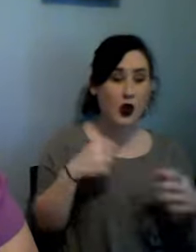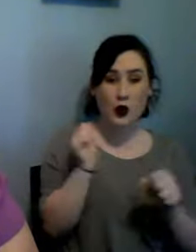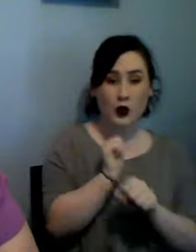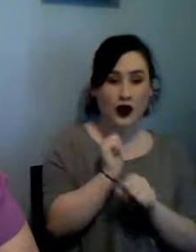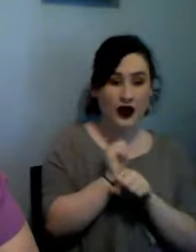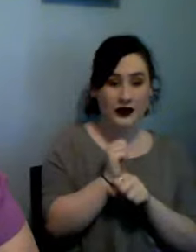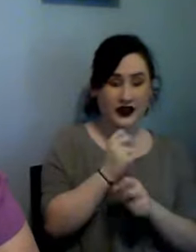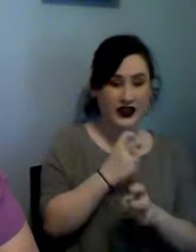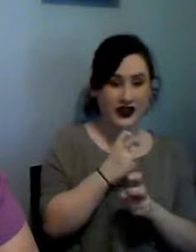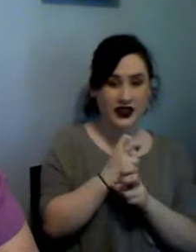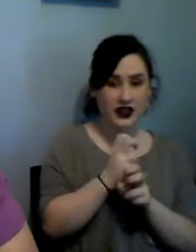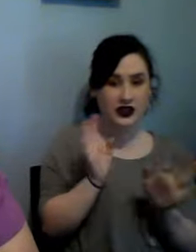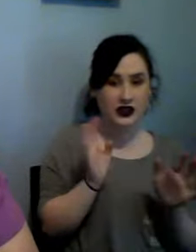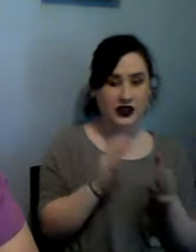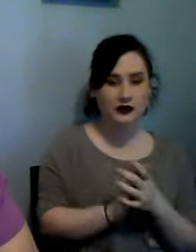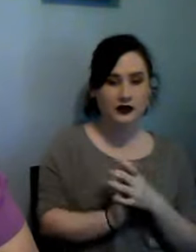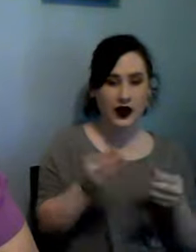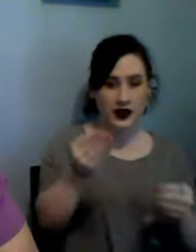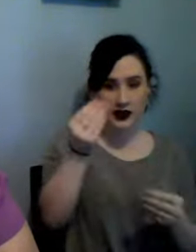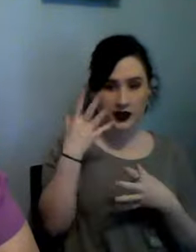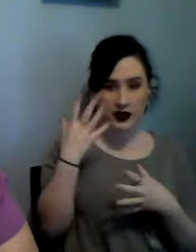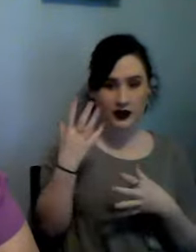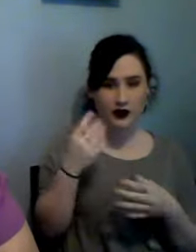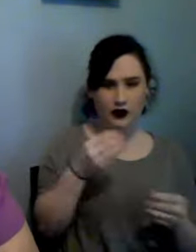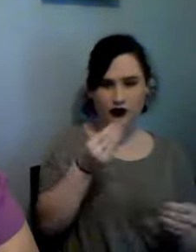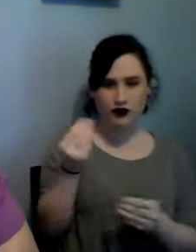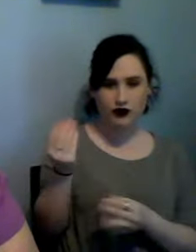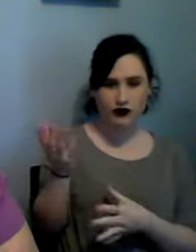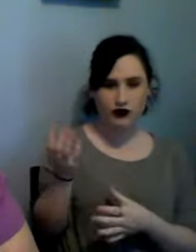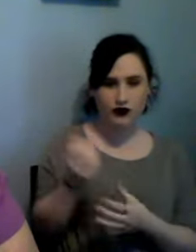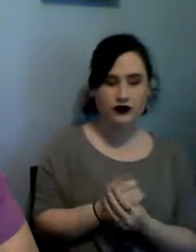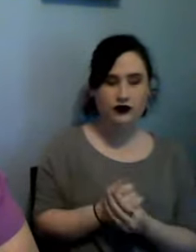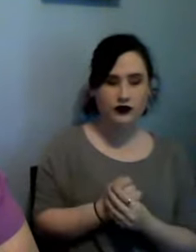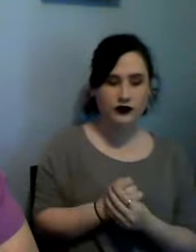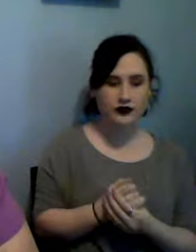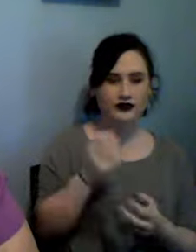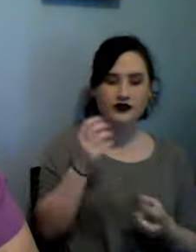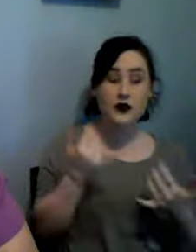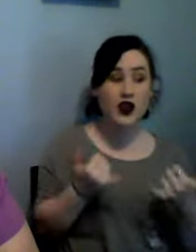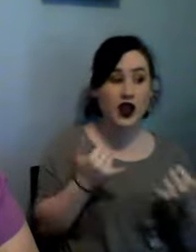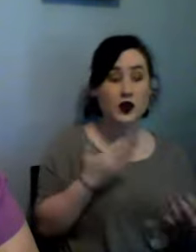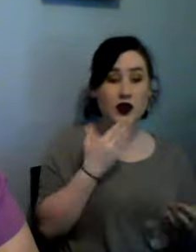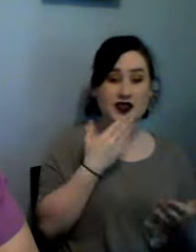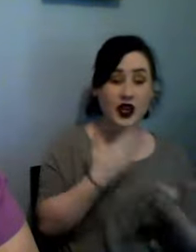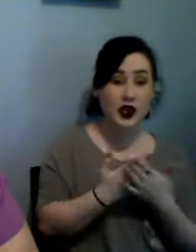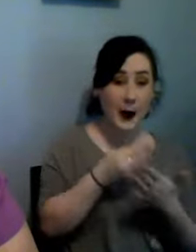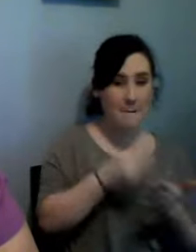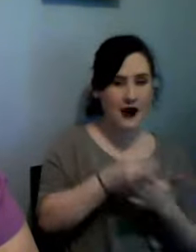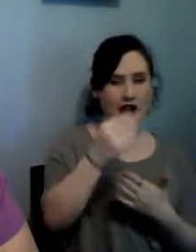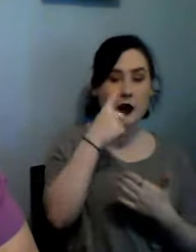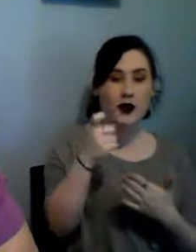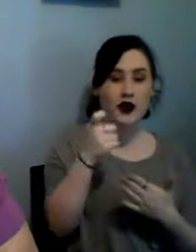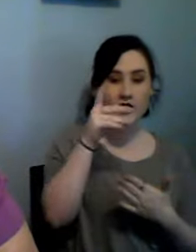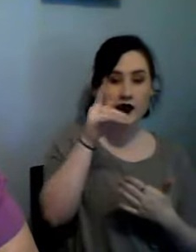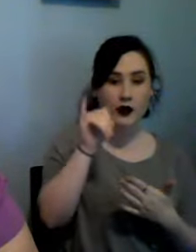now it was a good buy because it was a yard for ten bucks but I'm